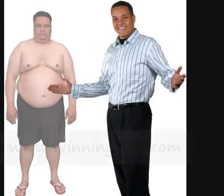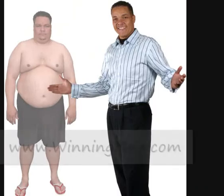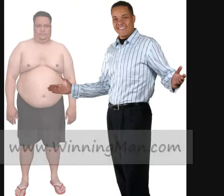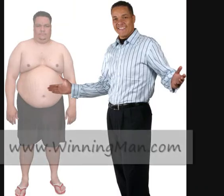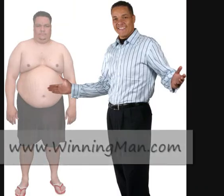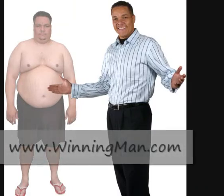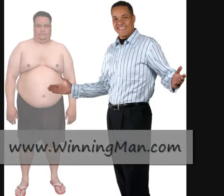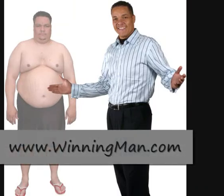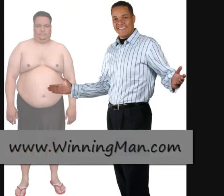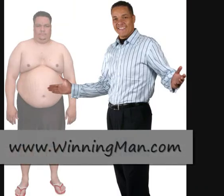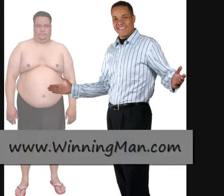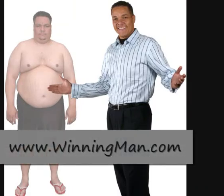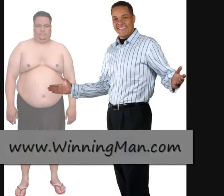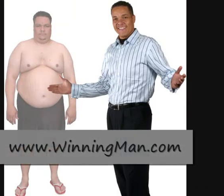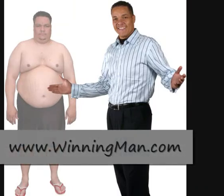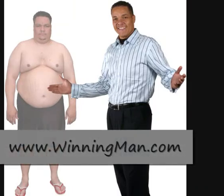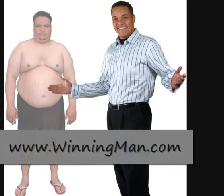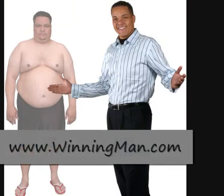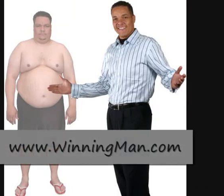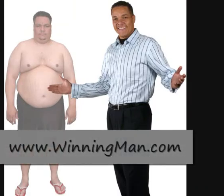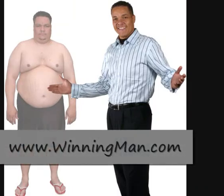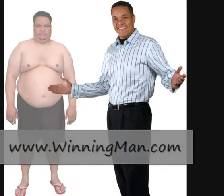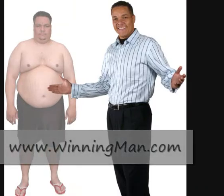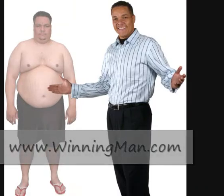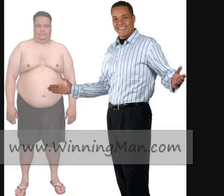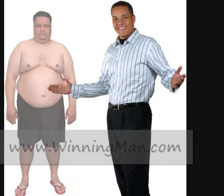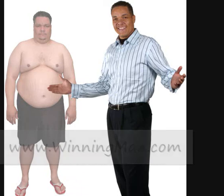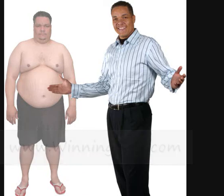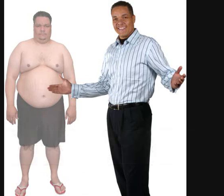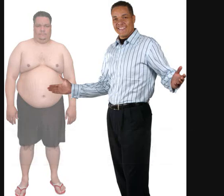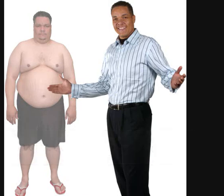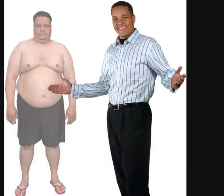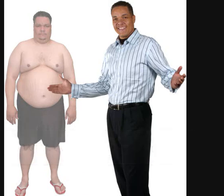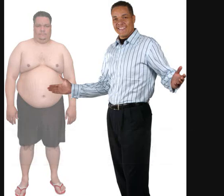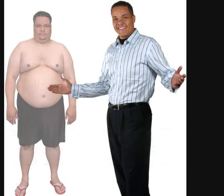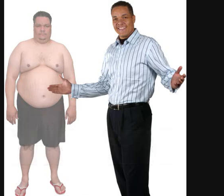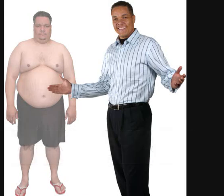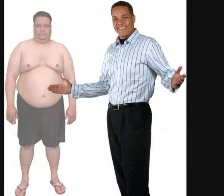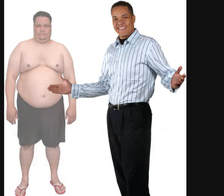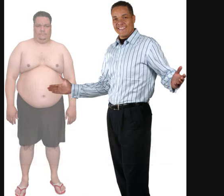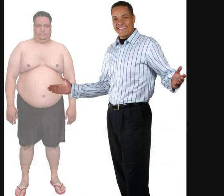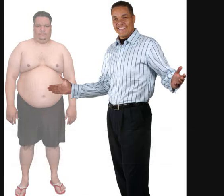-bye. Bye-bye.